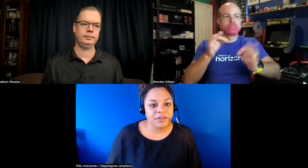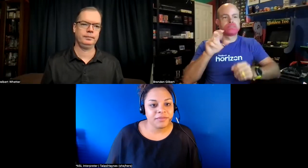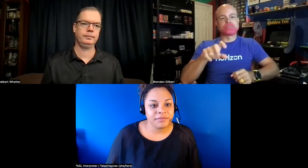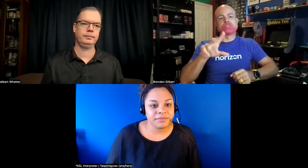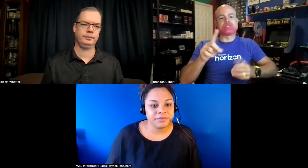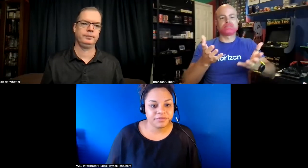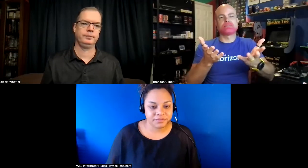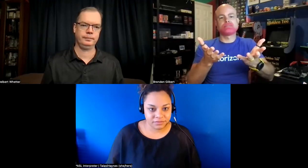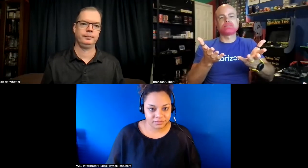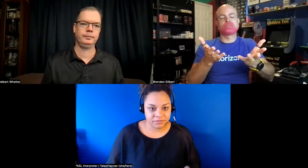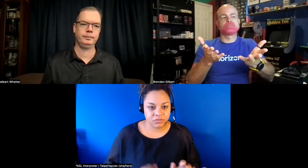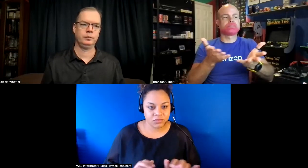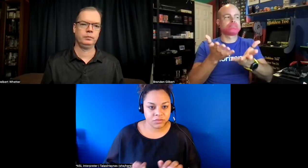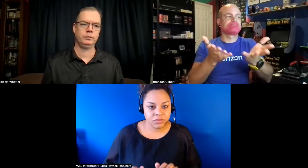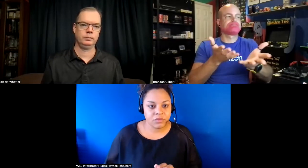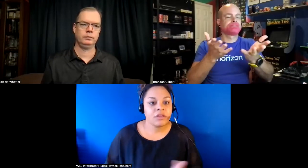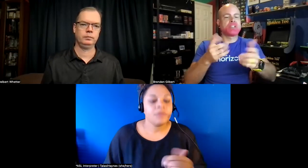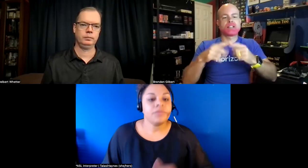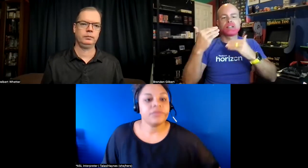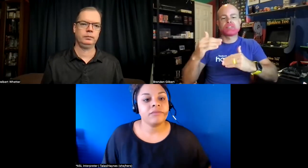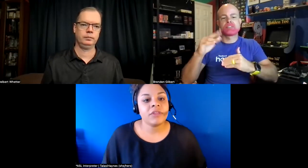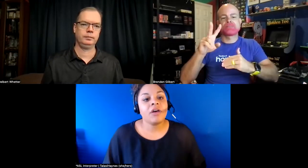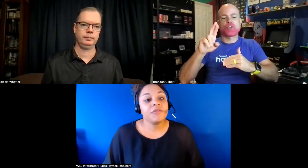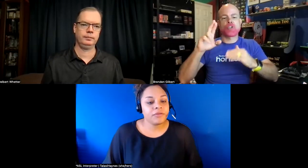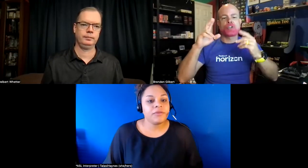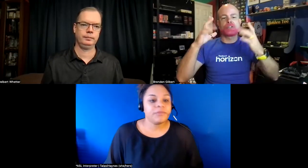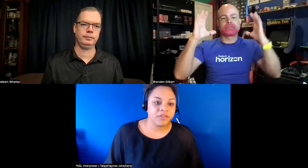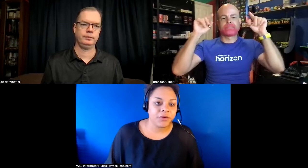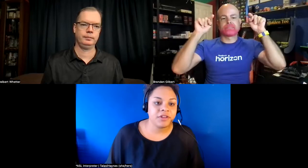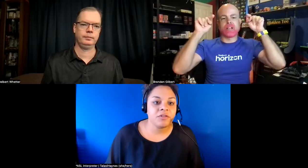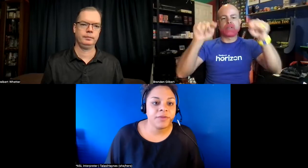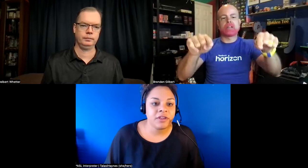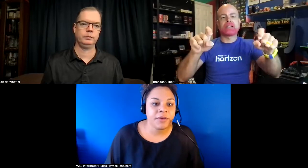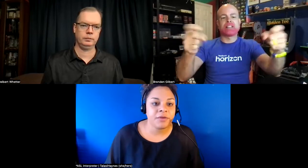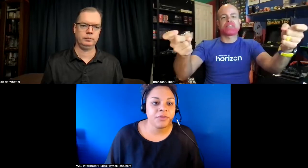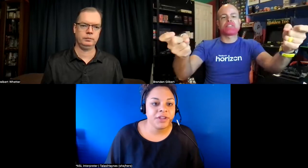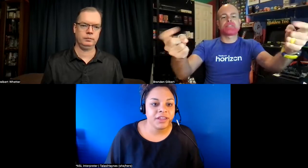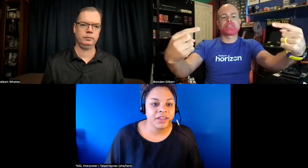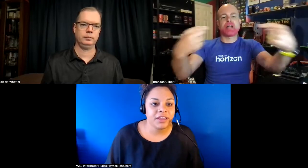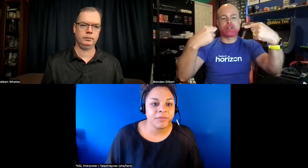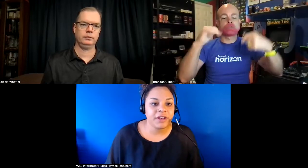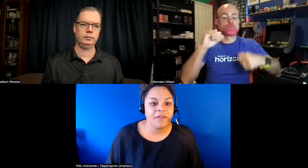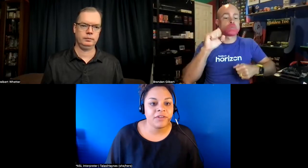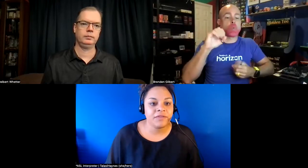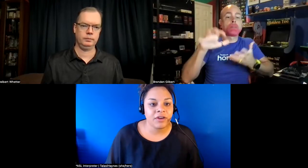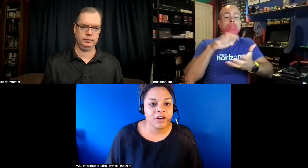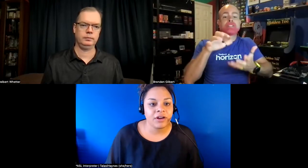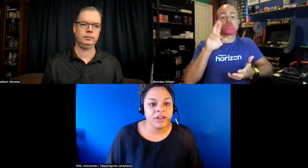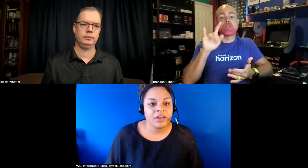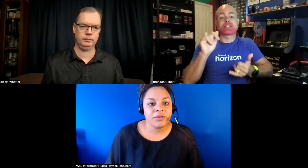um so this is brendan so speaking about 3d um and having vr you can